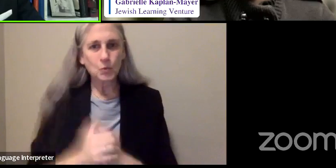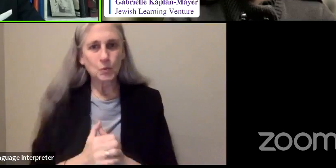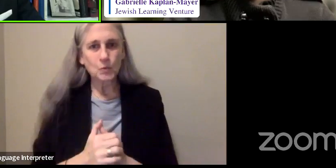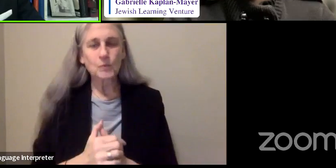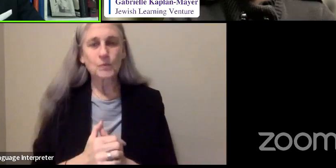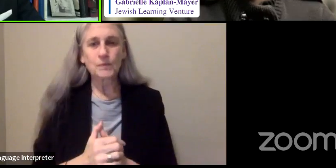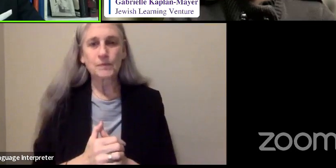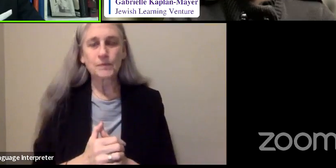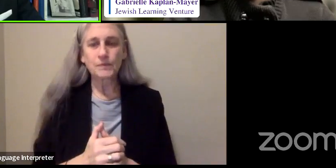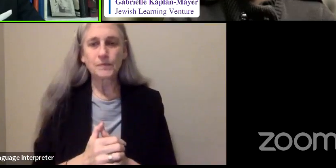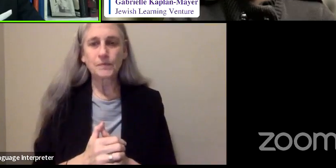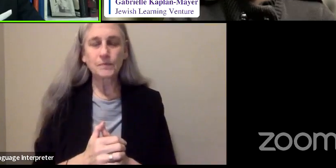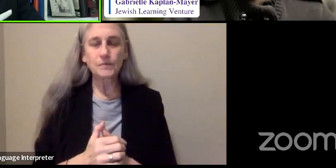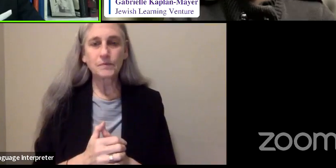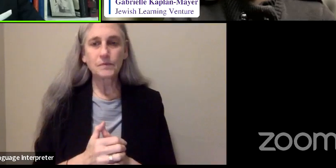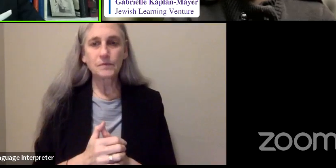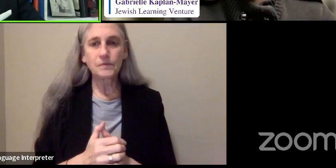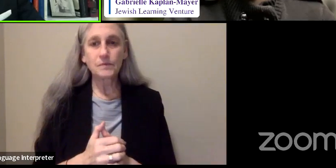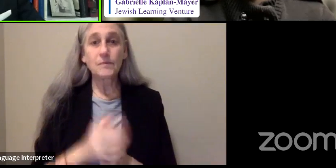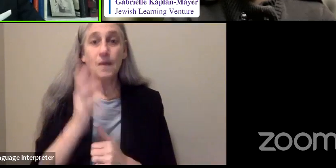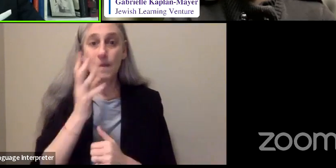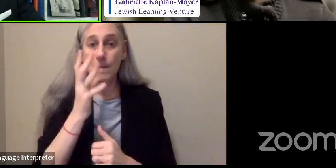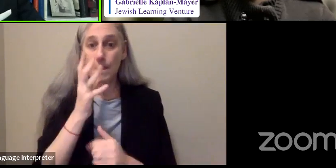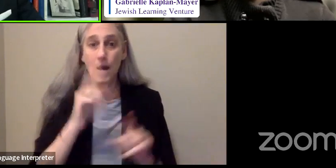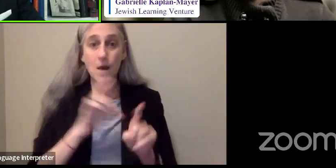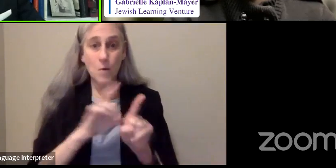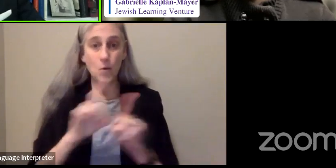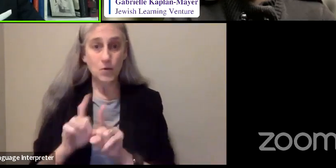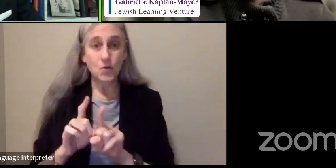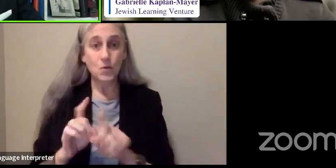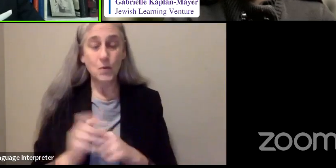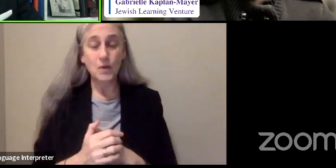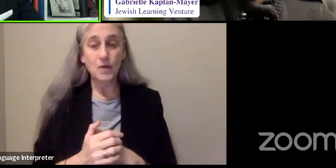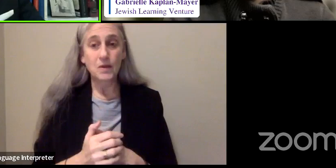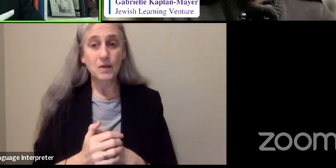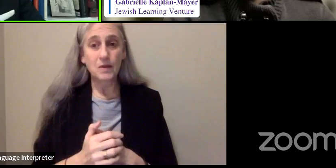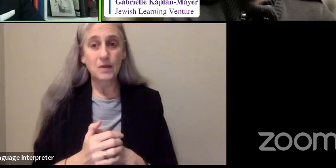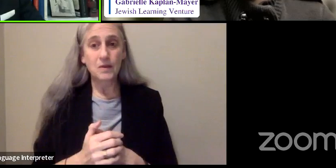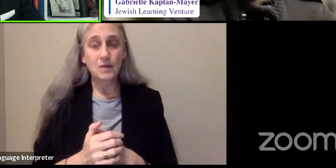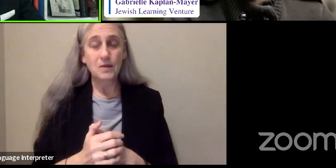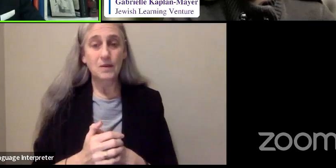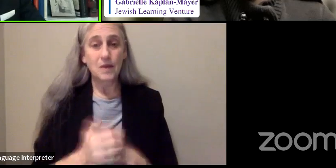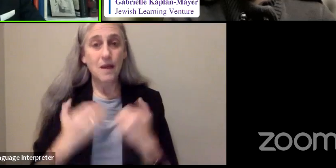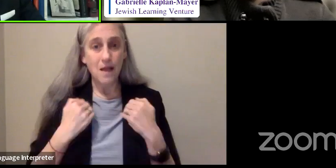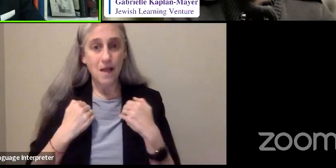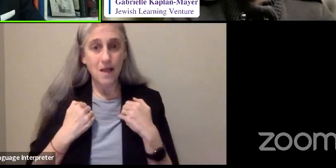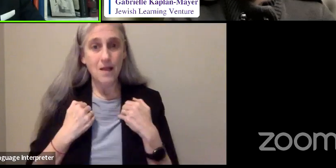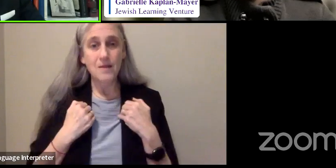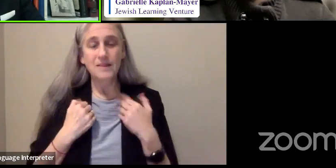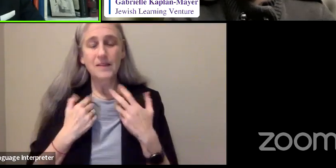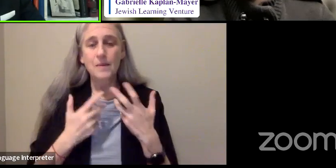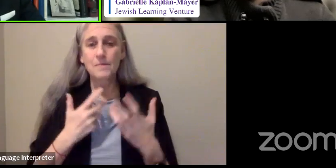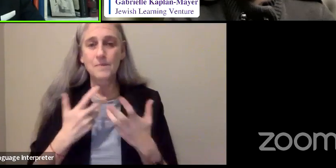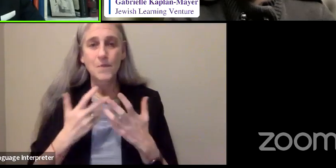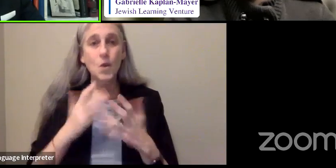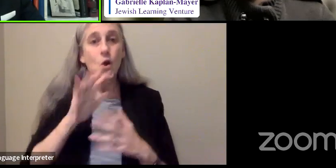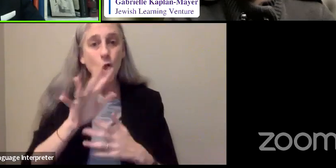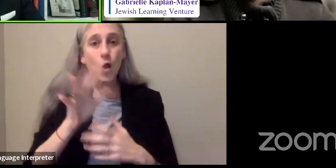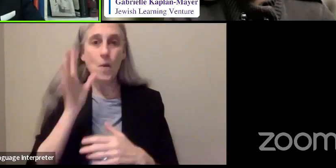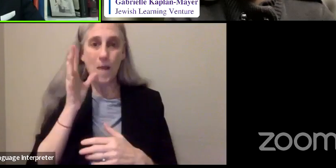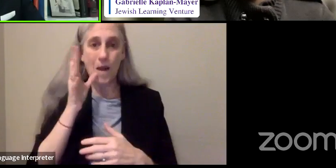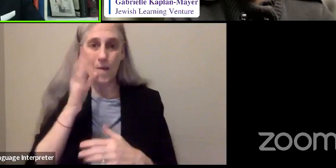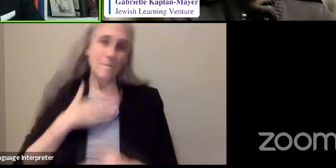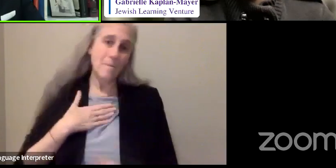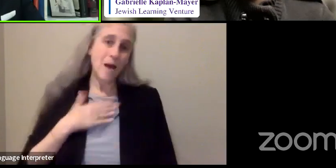And she also had with her her mother, our